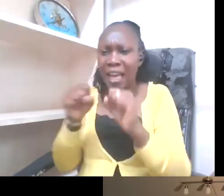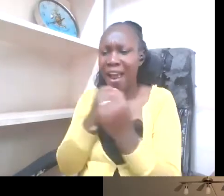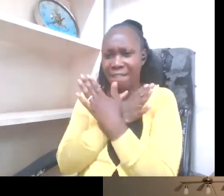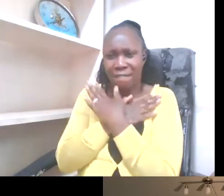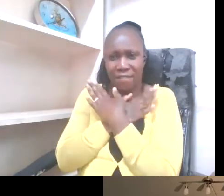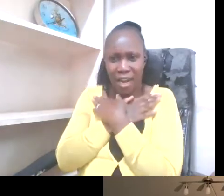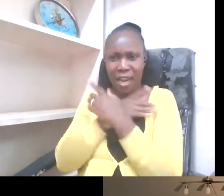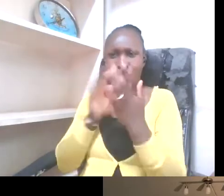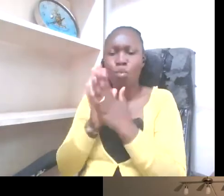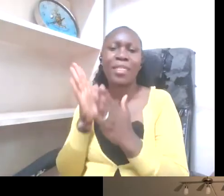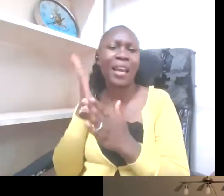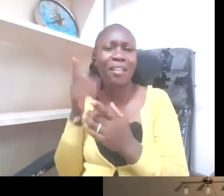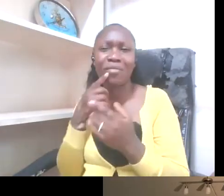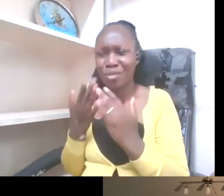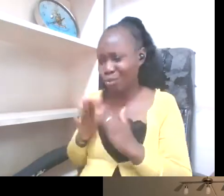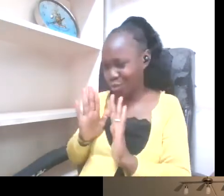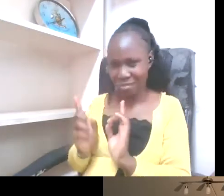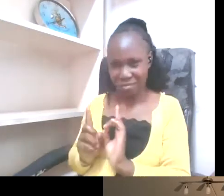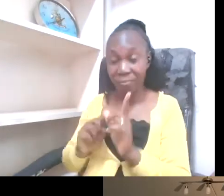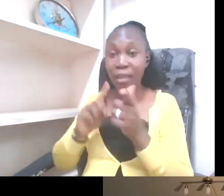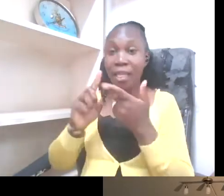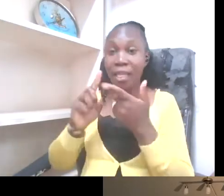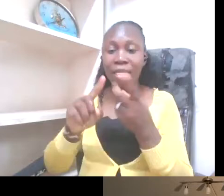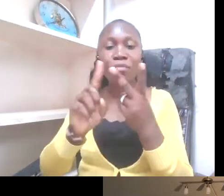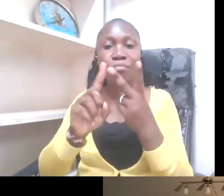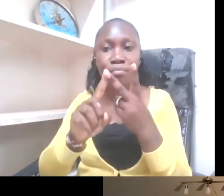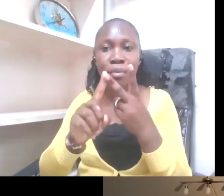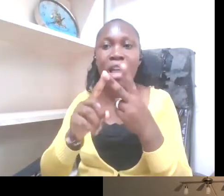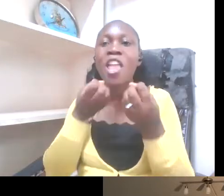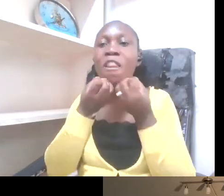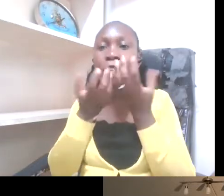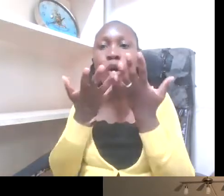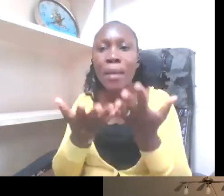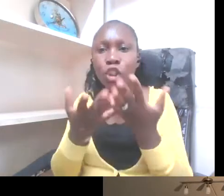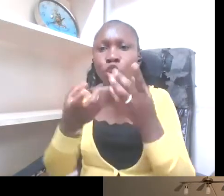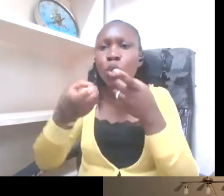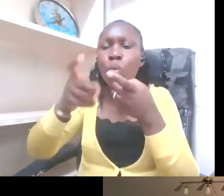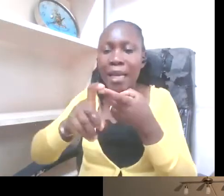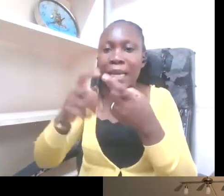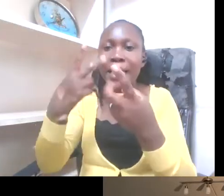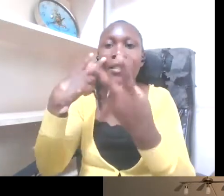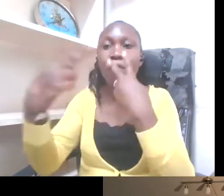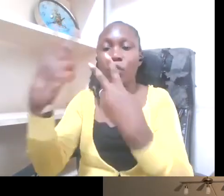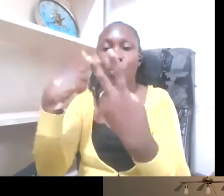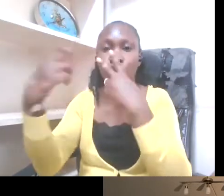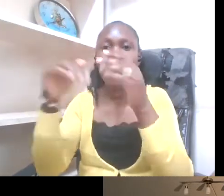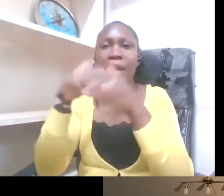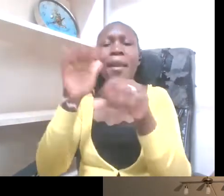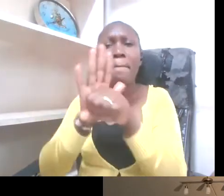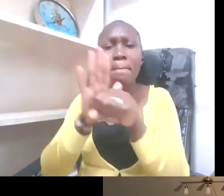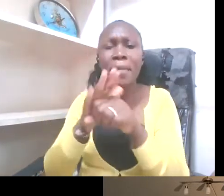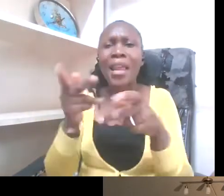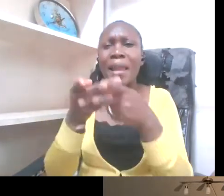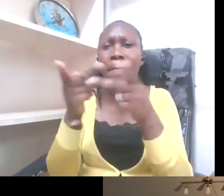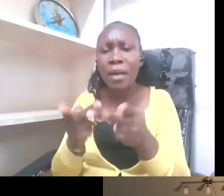for information, we want to increase visual formats. So in many places, for instance, at clinics, bus